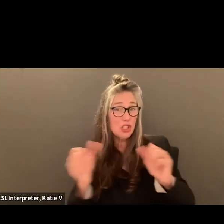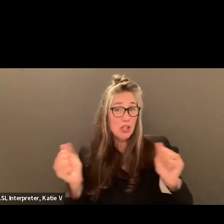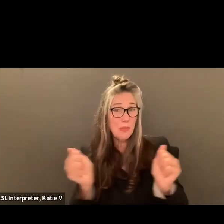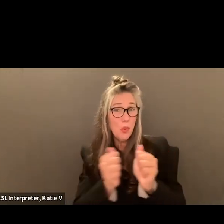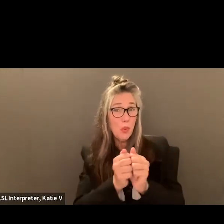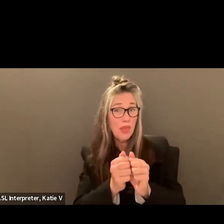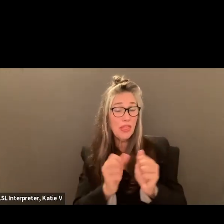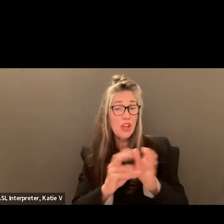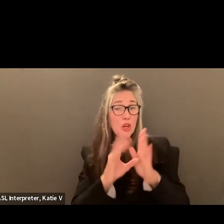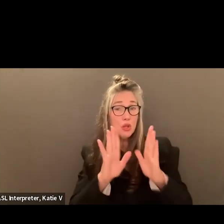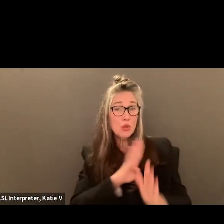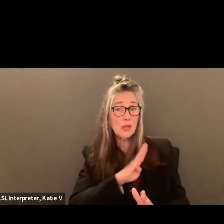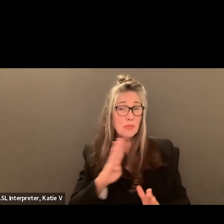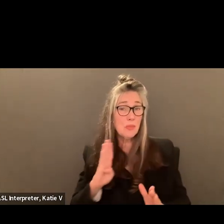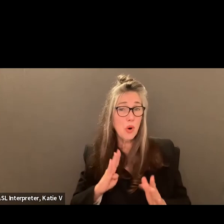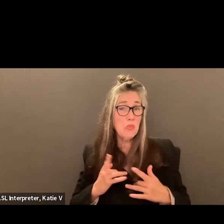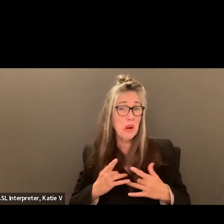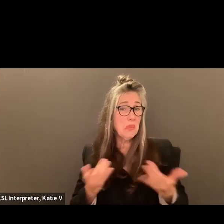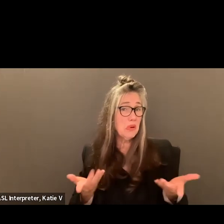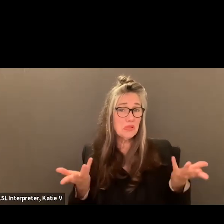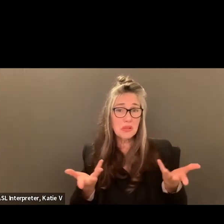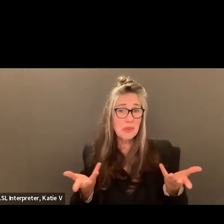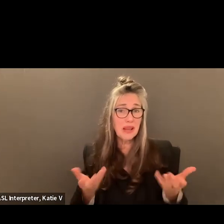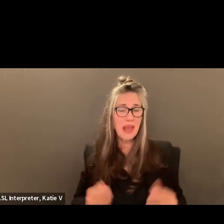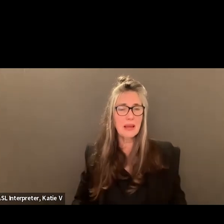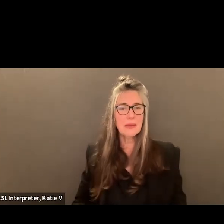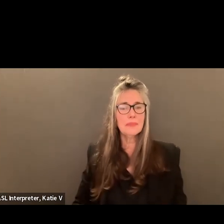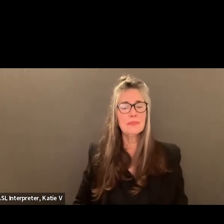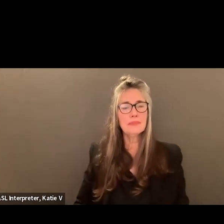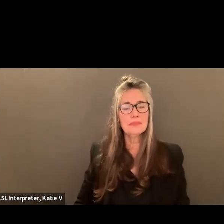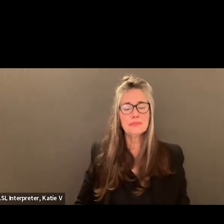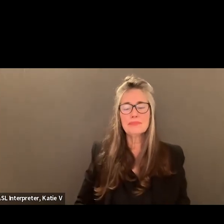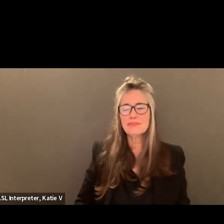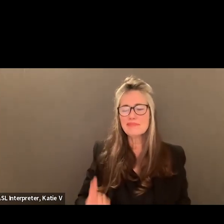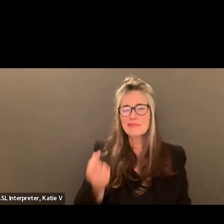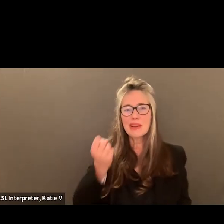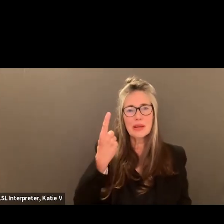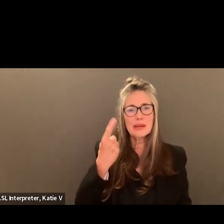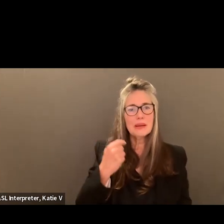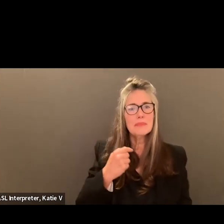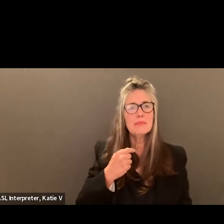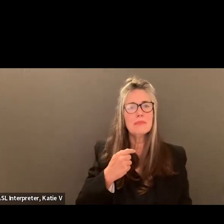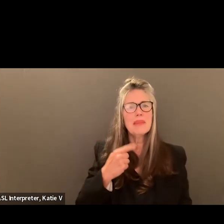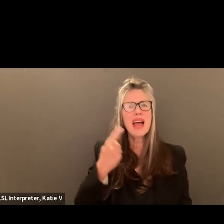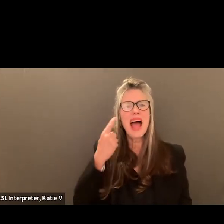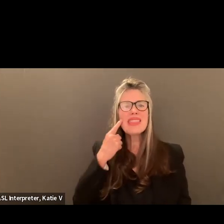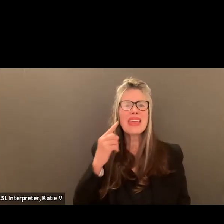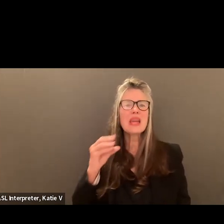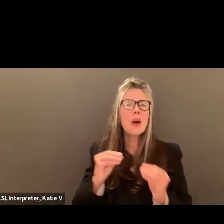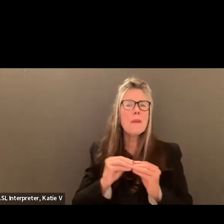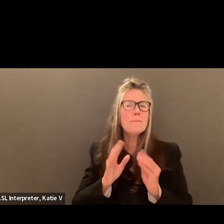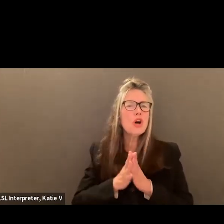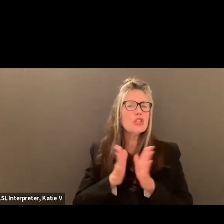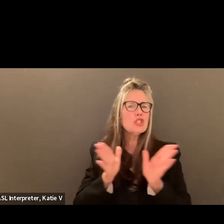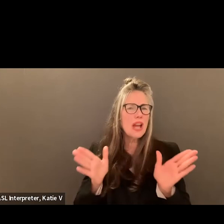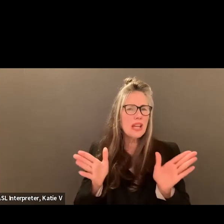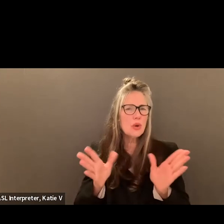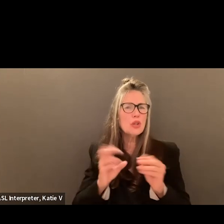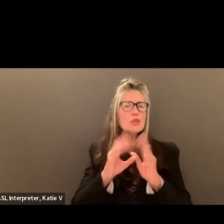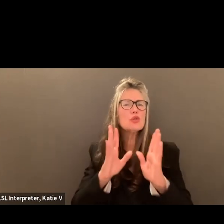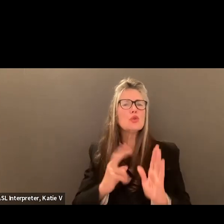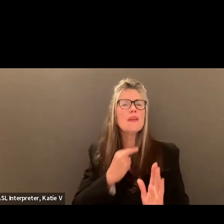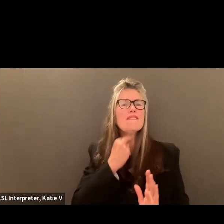Got it. So we, if want to hear, if you want to include it here, I think maybe something to student voice that's a little more general, maybe it could be good for the